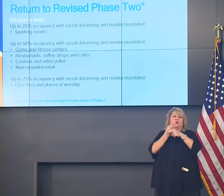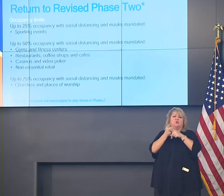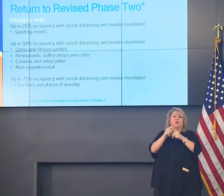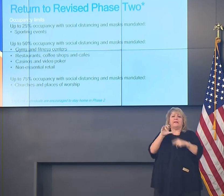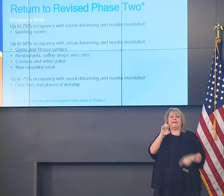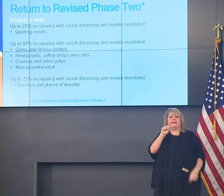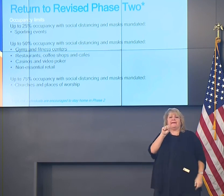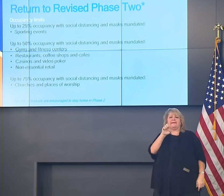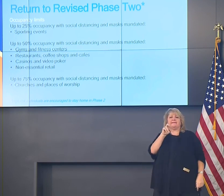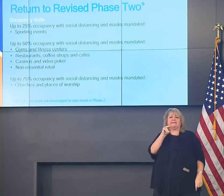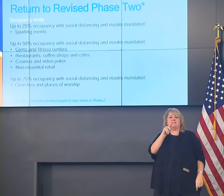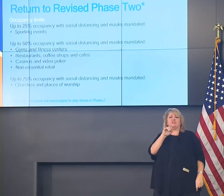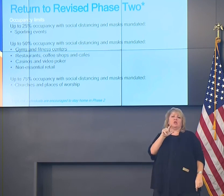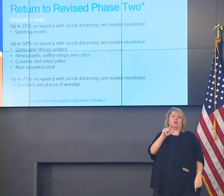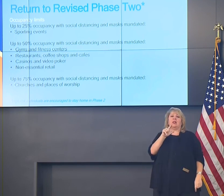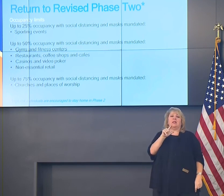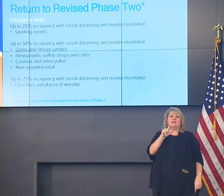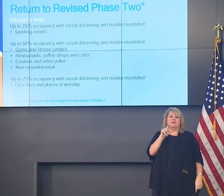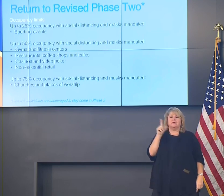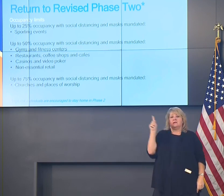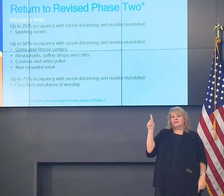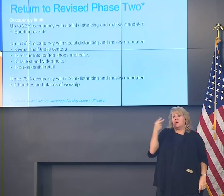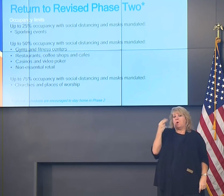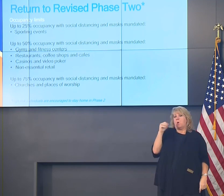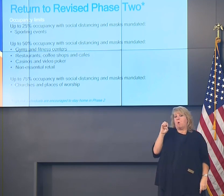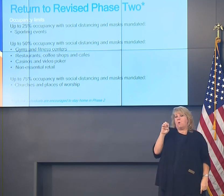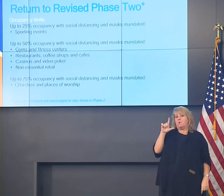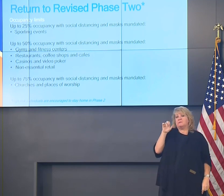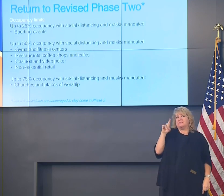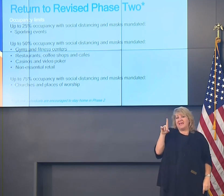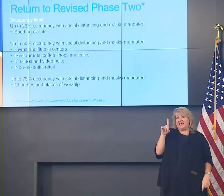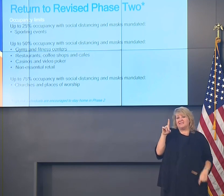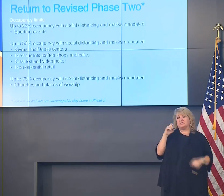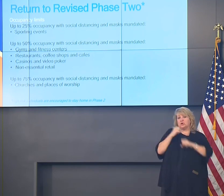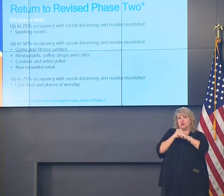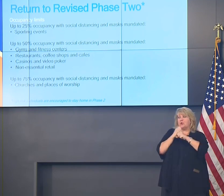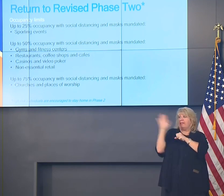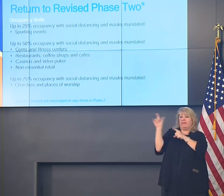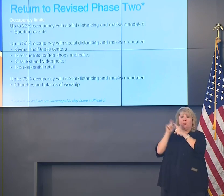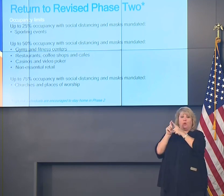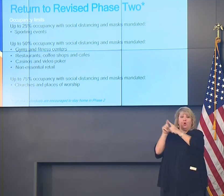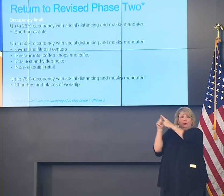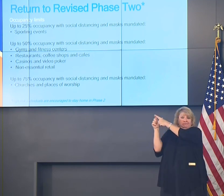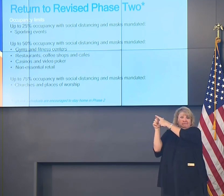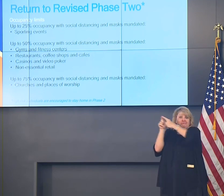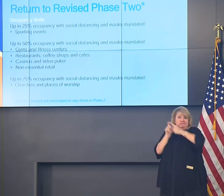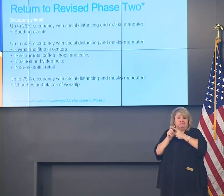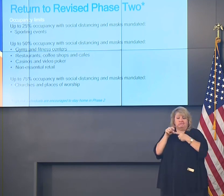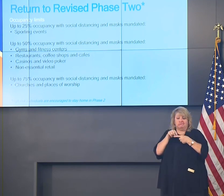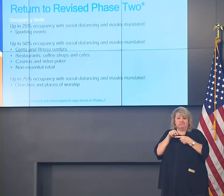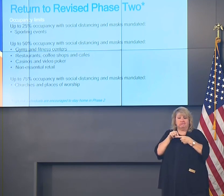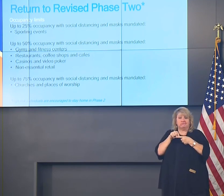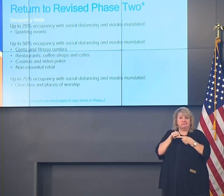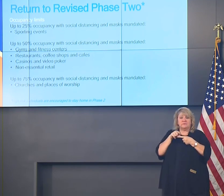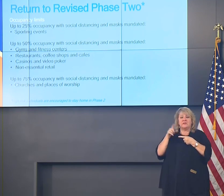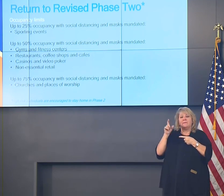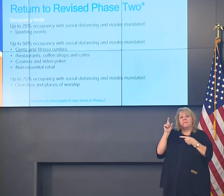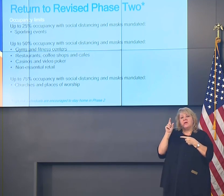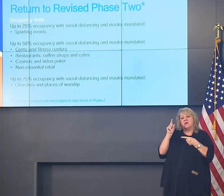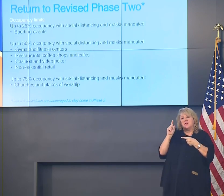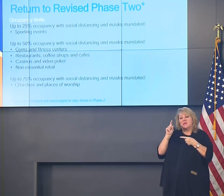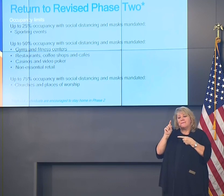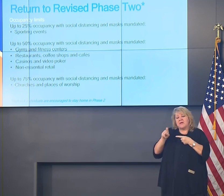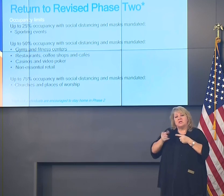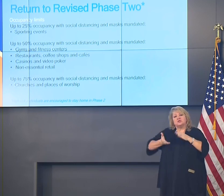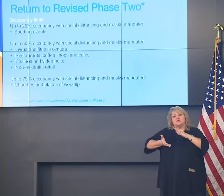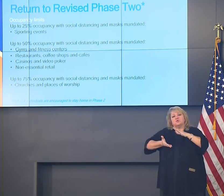essential by the Department of Homeland Security, we accept that. They are required to operate safely,